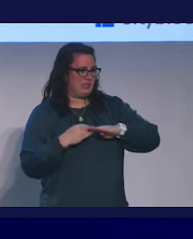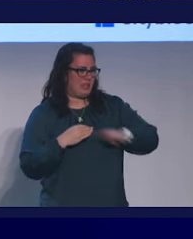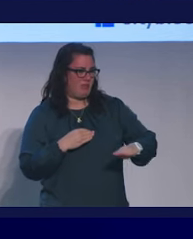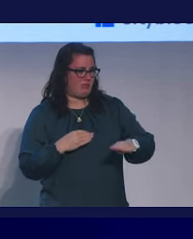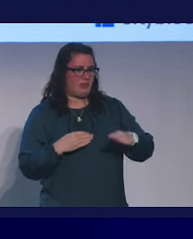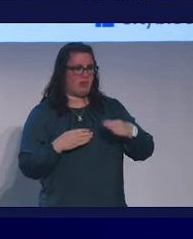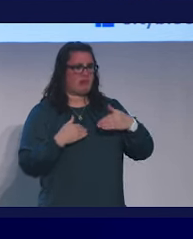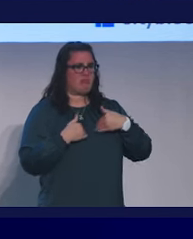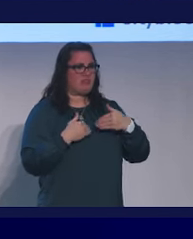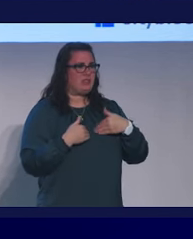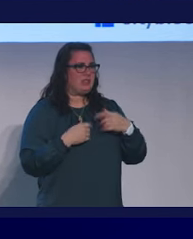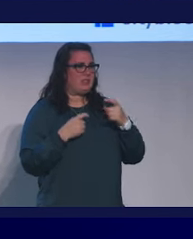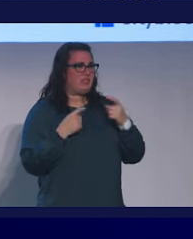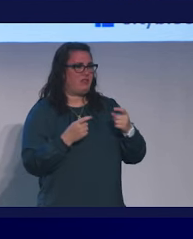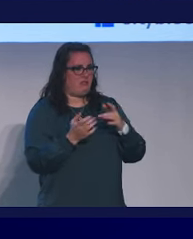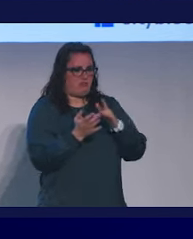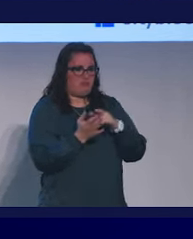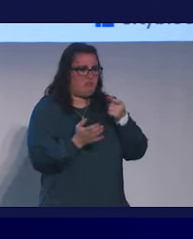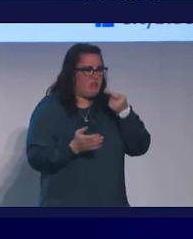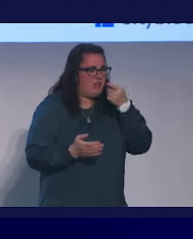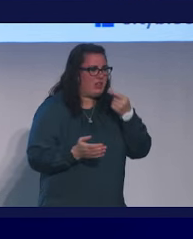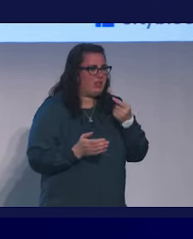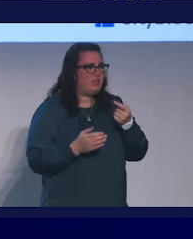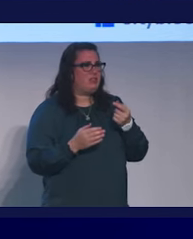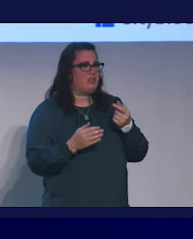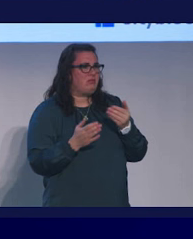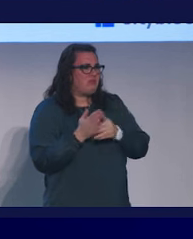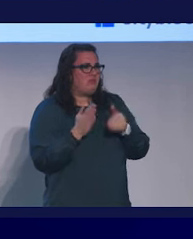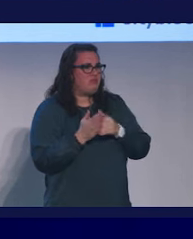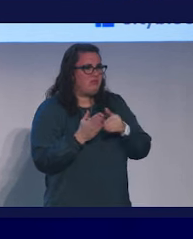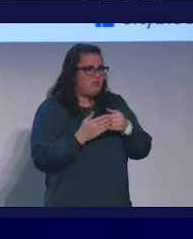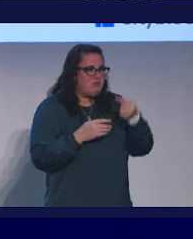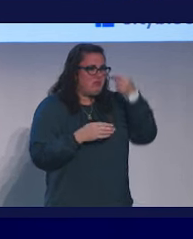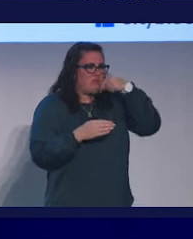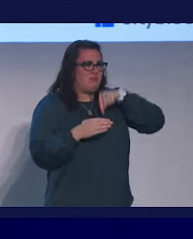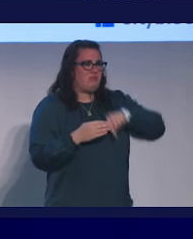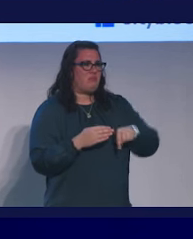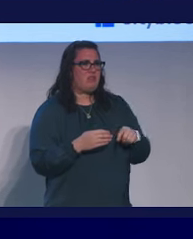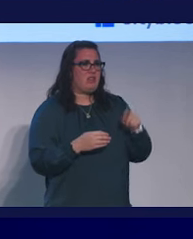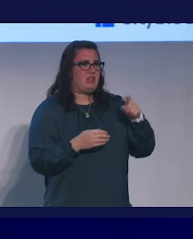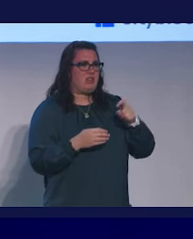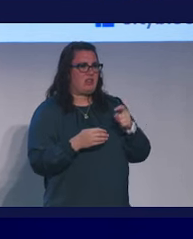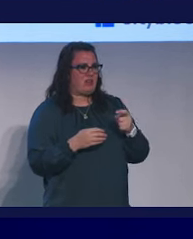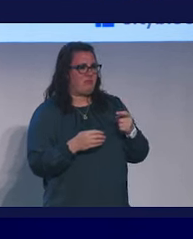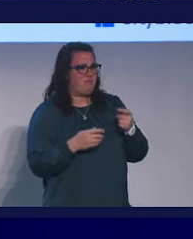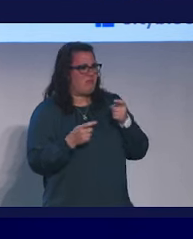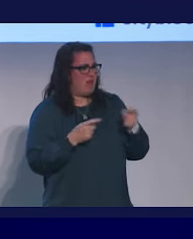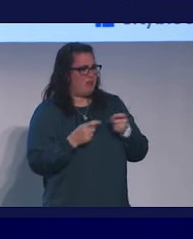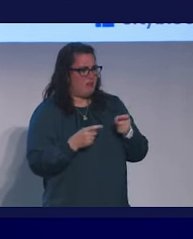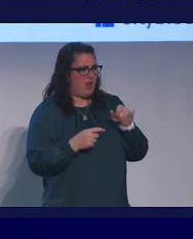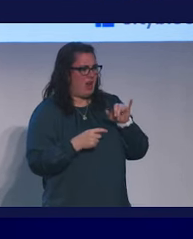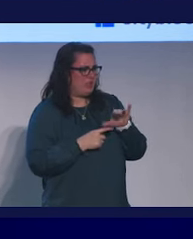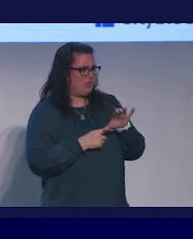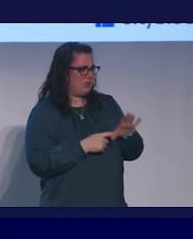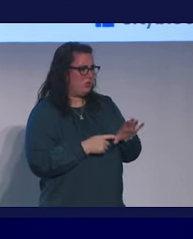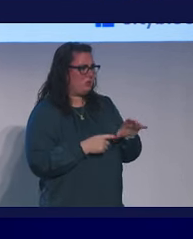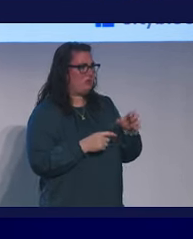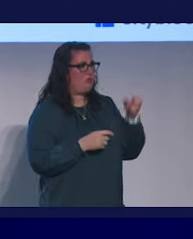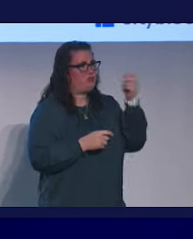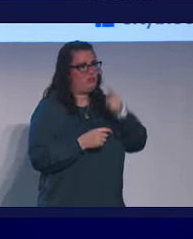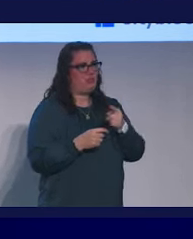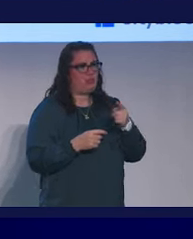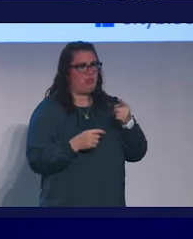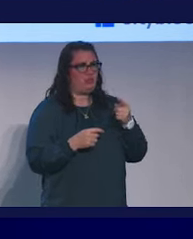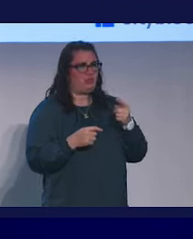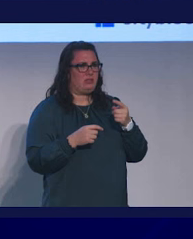pulmonary issues. Give her medications. She'd been frequently intubated. Needed aggressive management in the ICU to return her